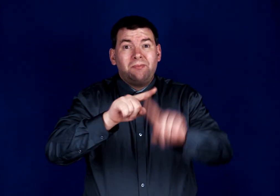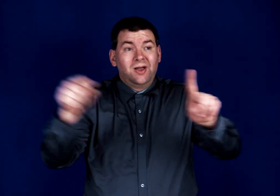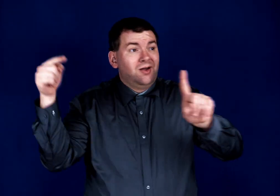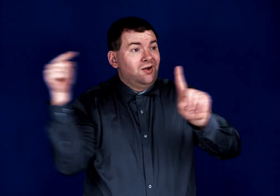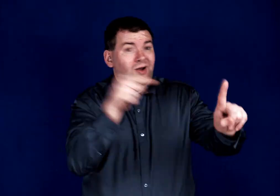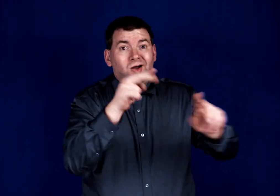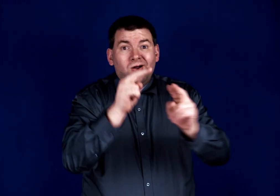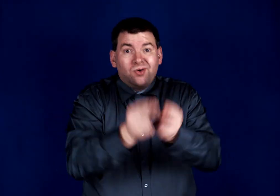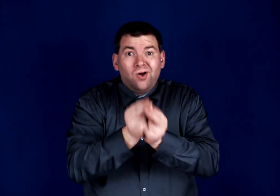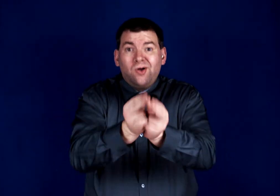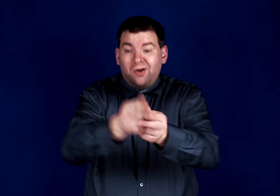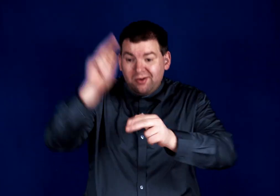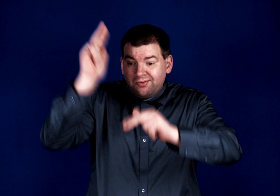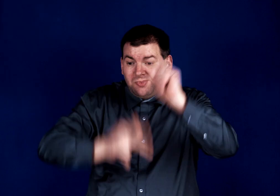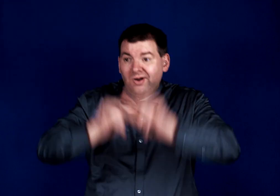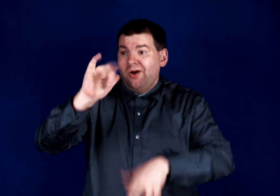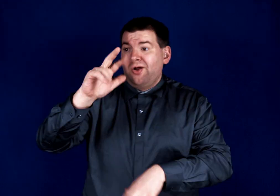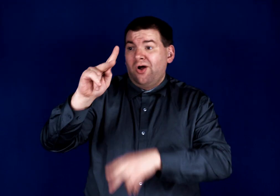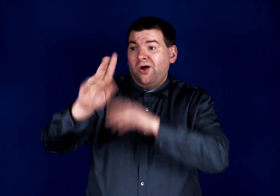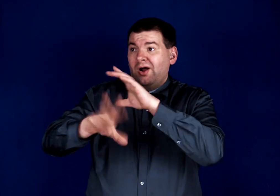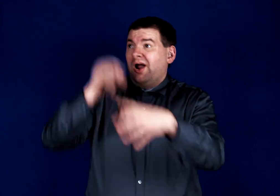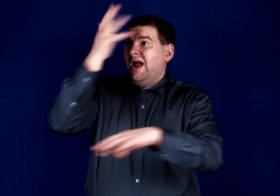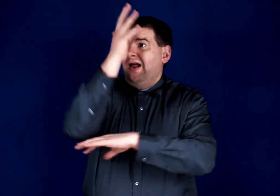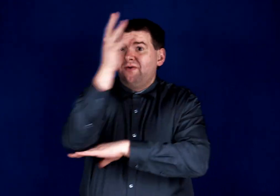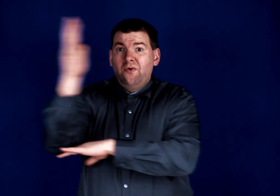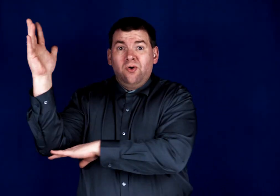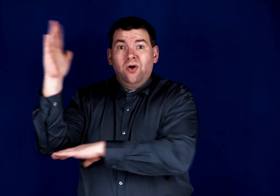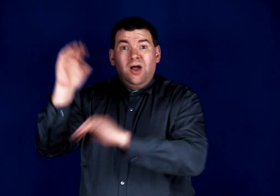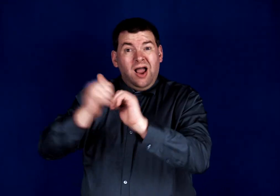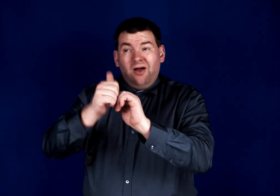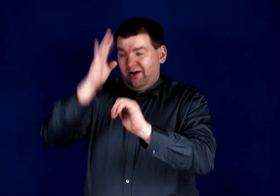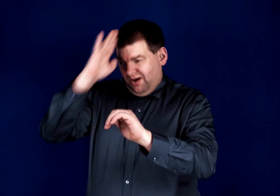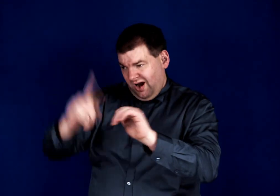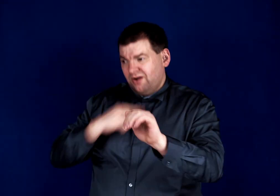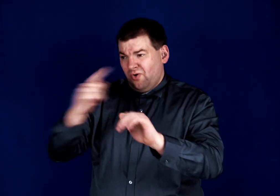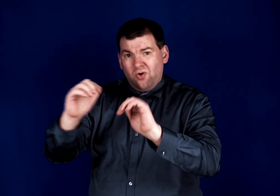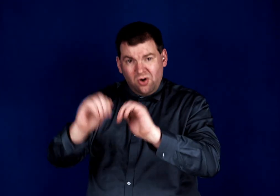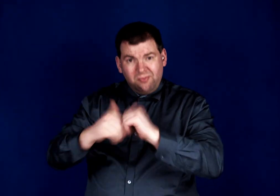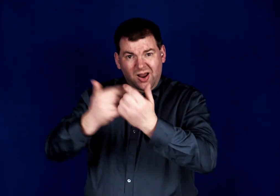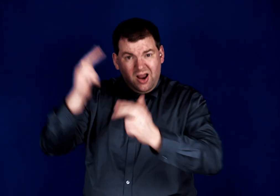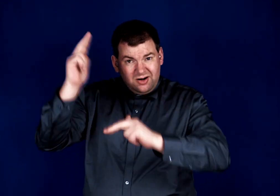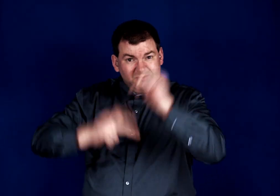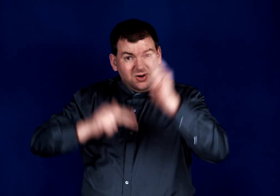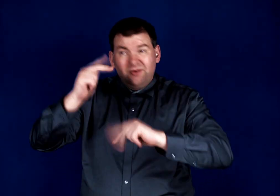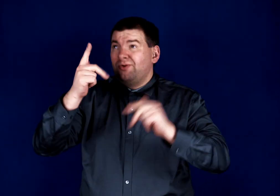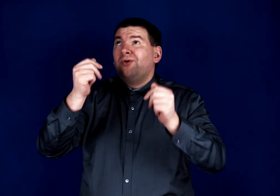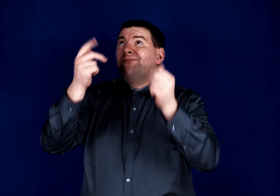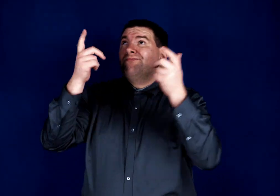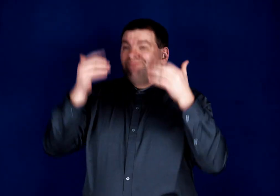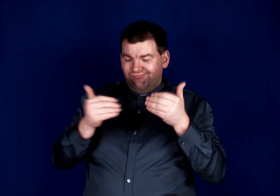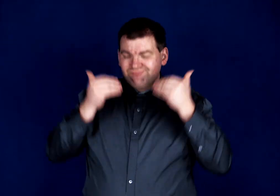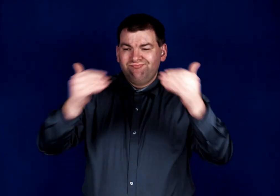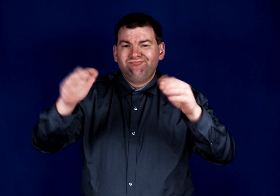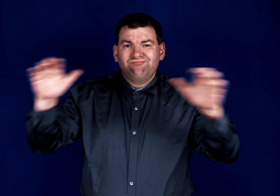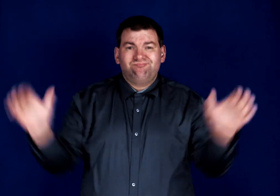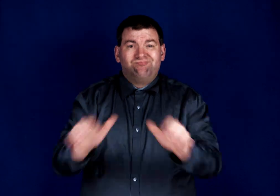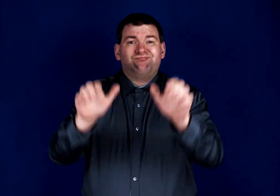But Noah built an ark out of gopher wood, cause God told him how, so He knew He should.